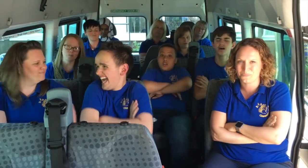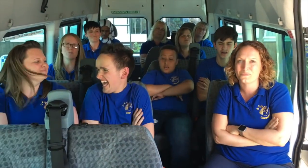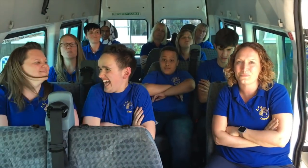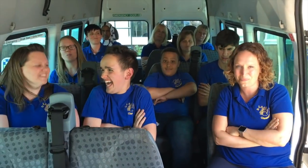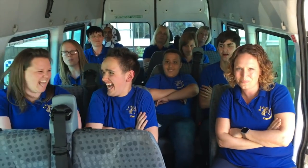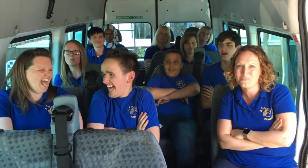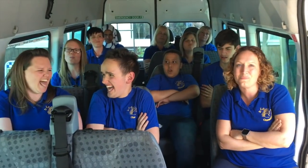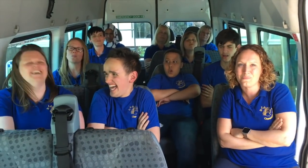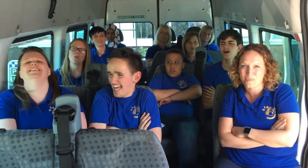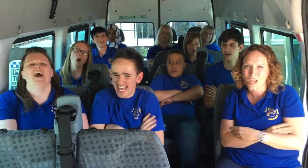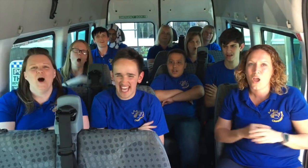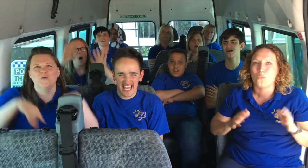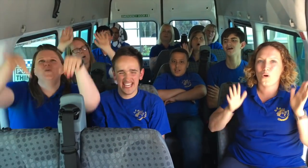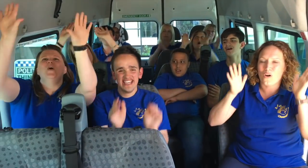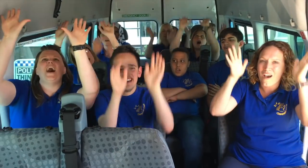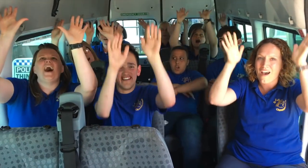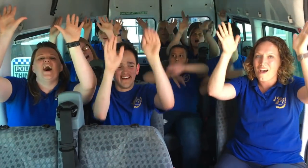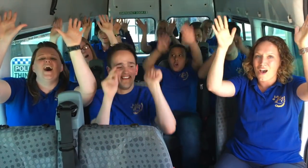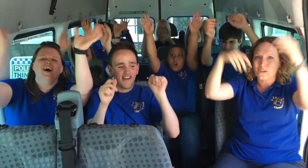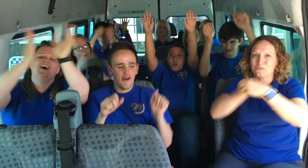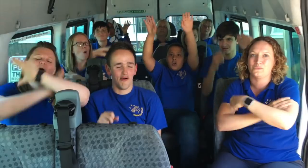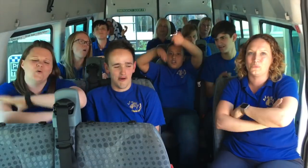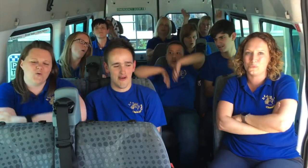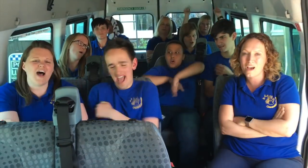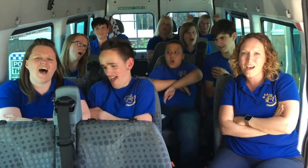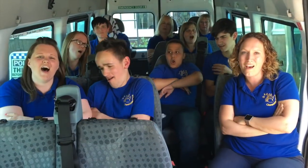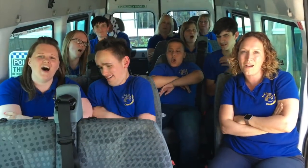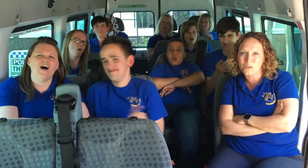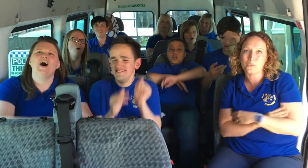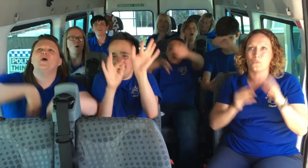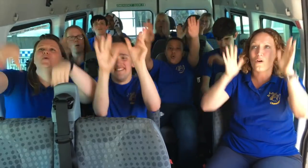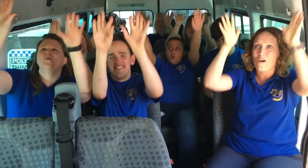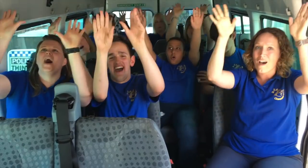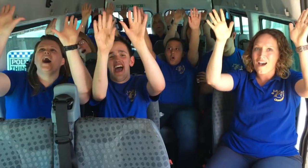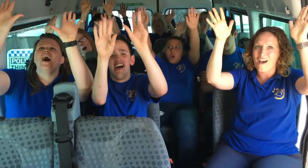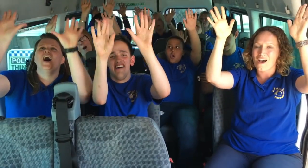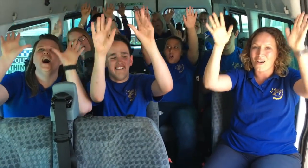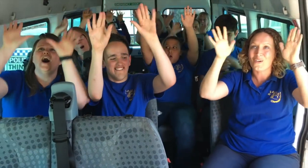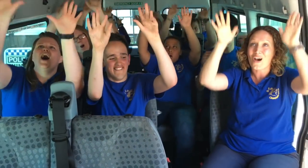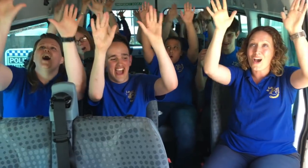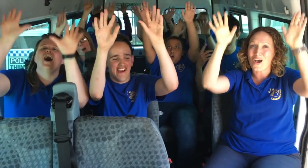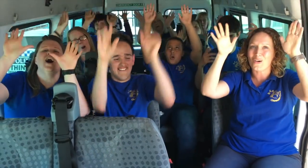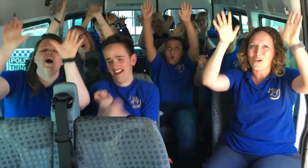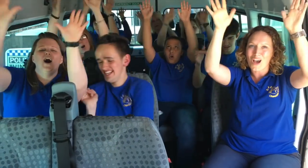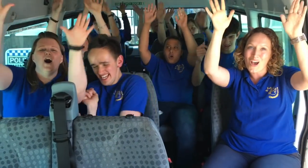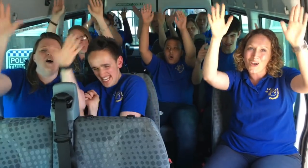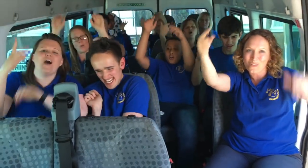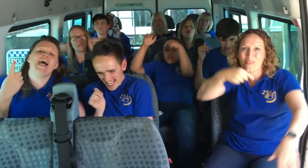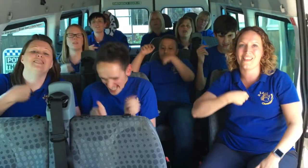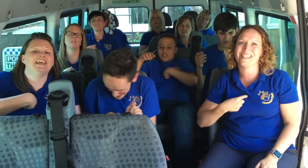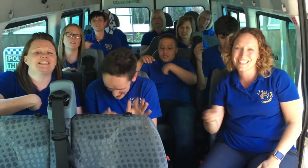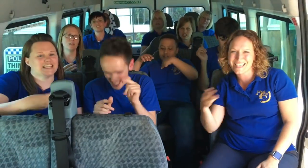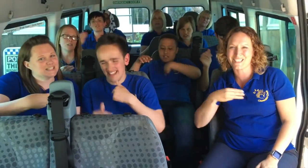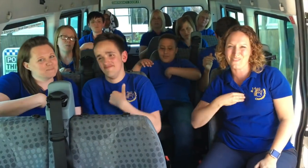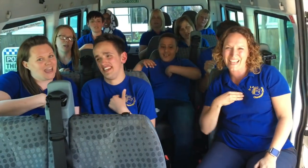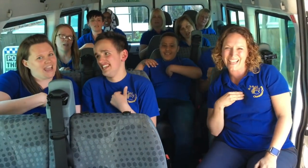gonna drown a man I know know This is me